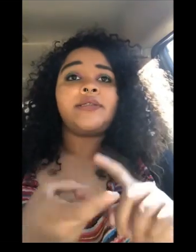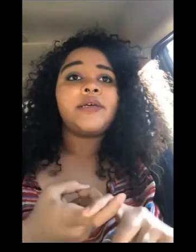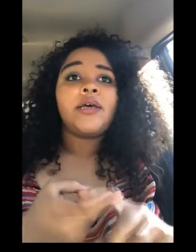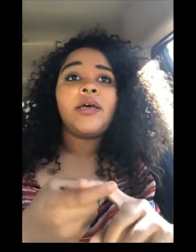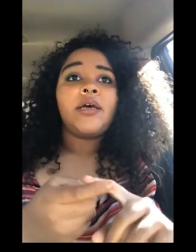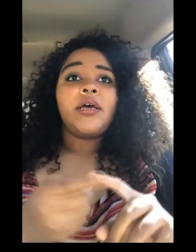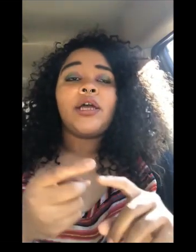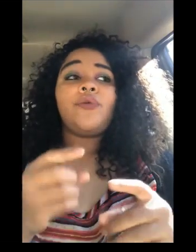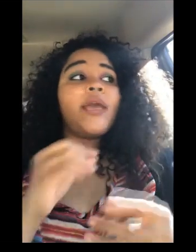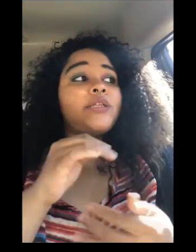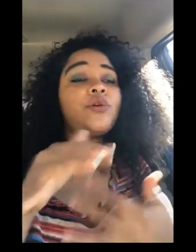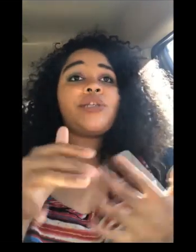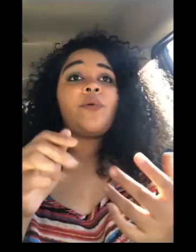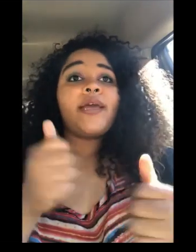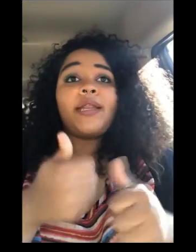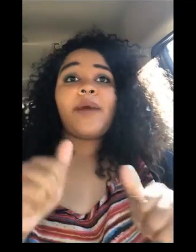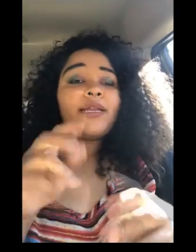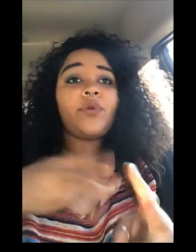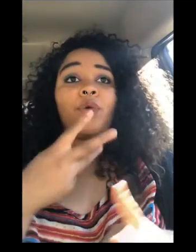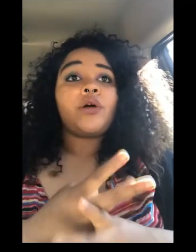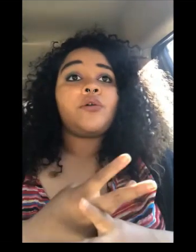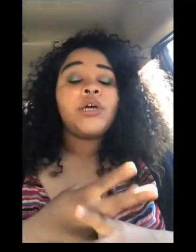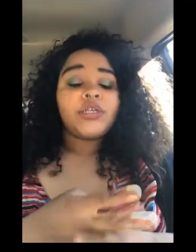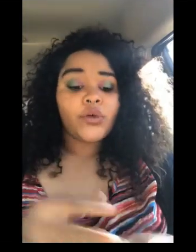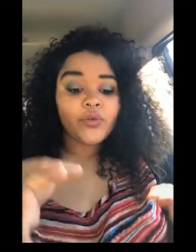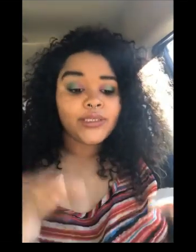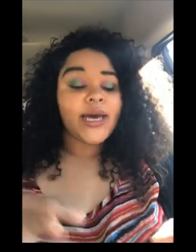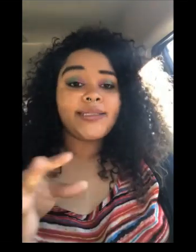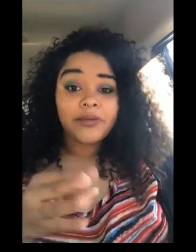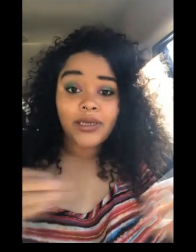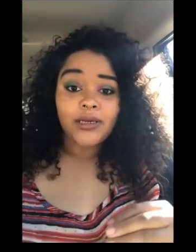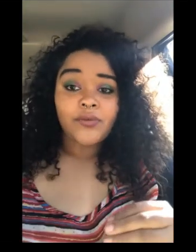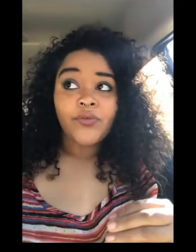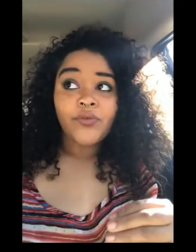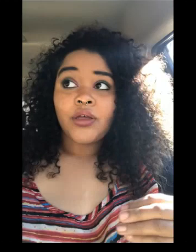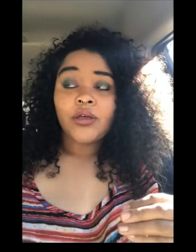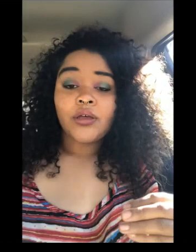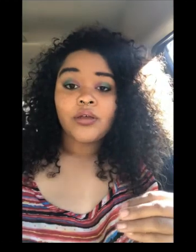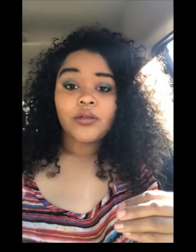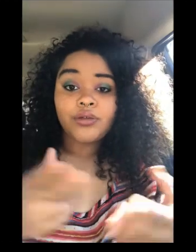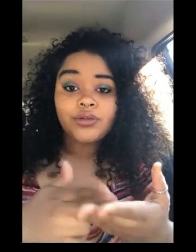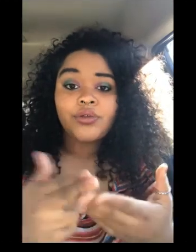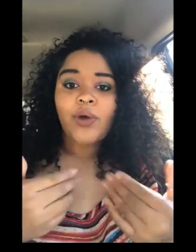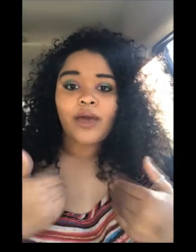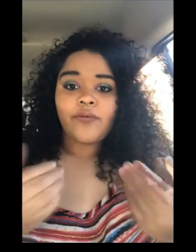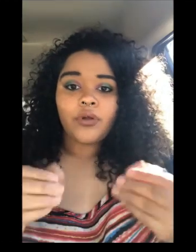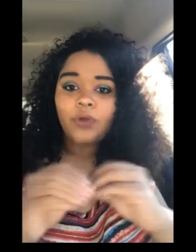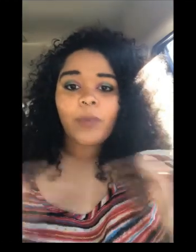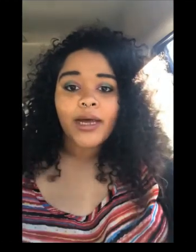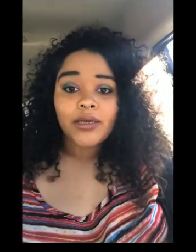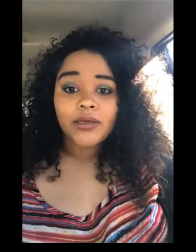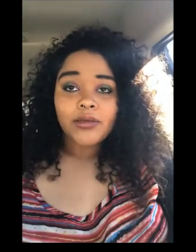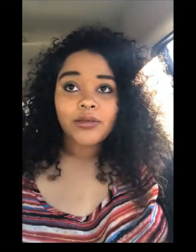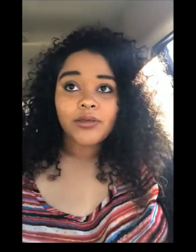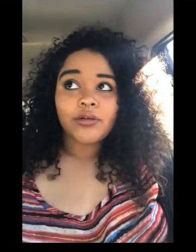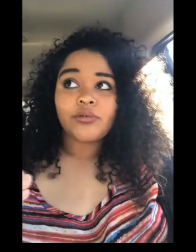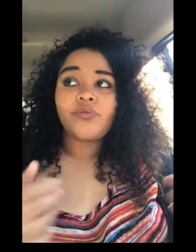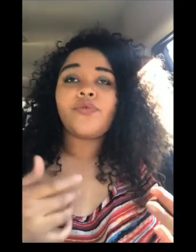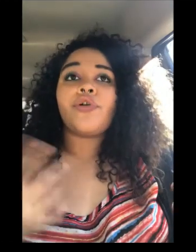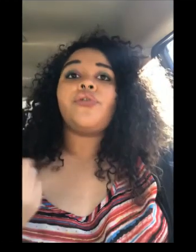and you can't associate with anybody of the world so if you decide to leave the truth you have nobody you're you you're